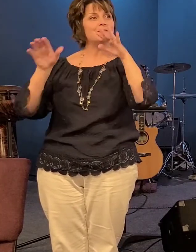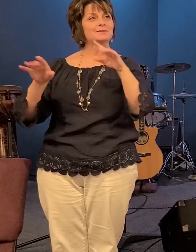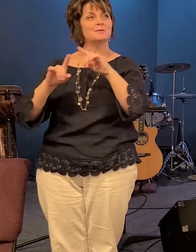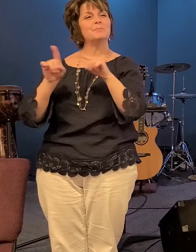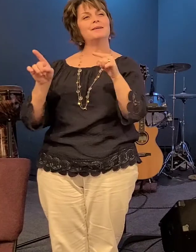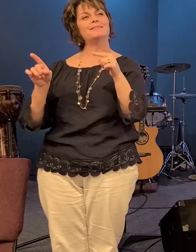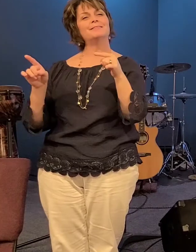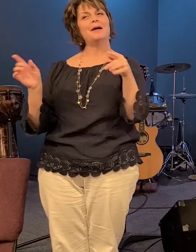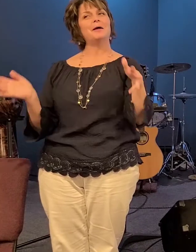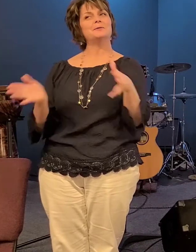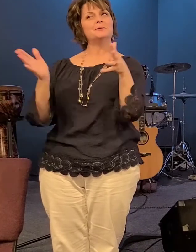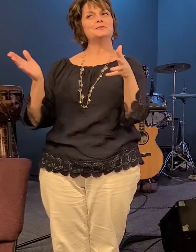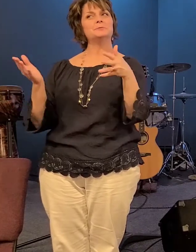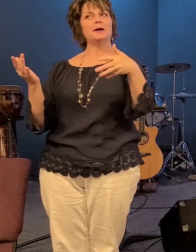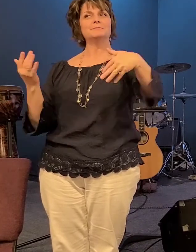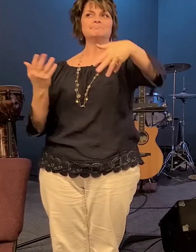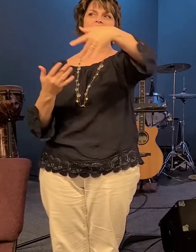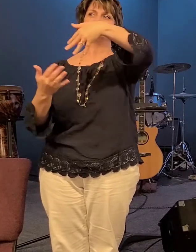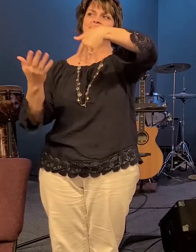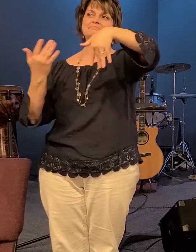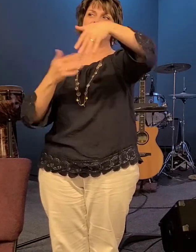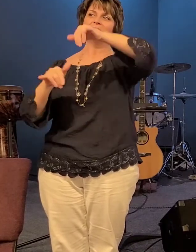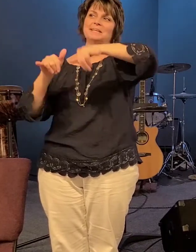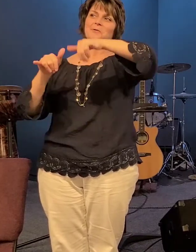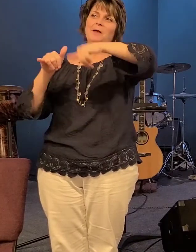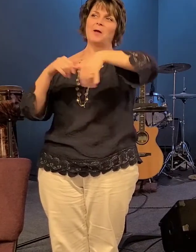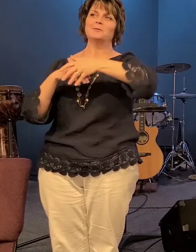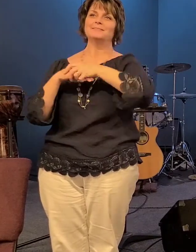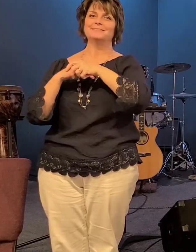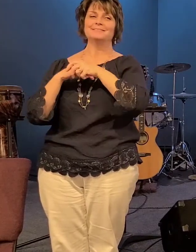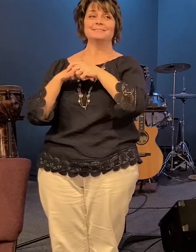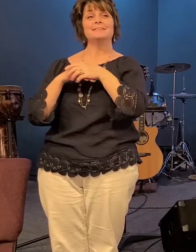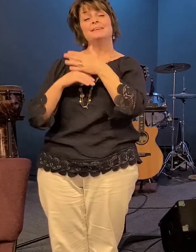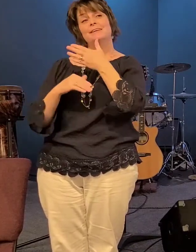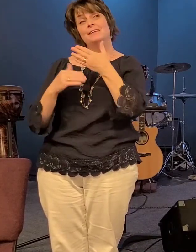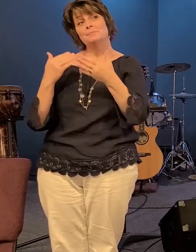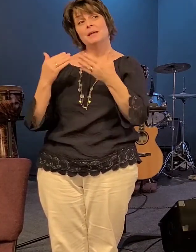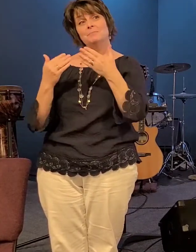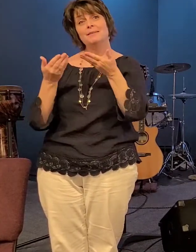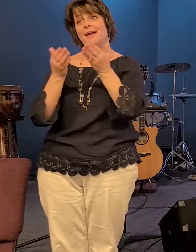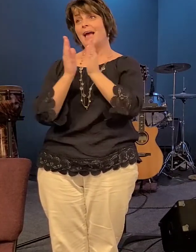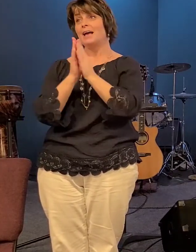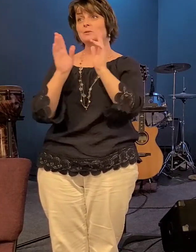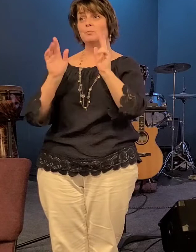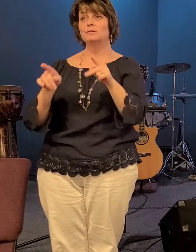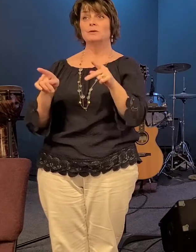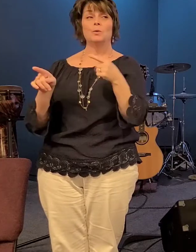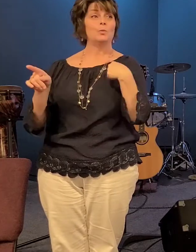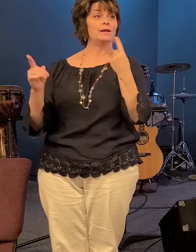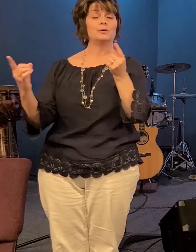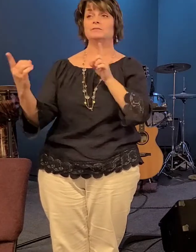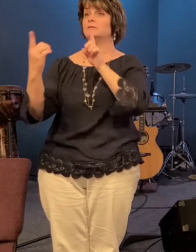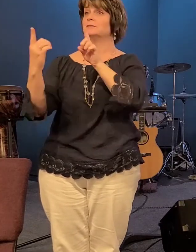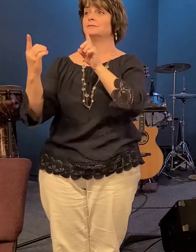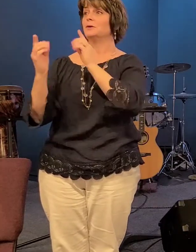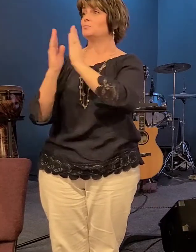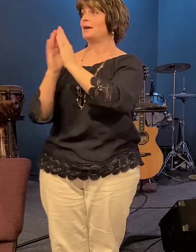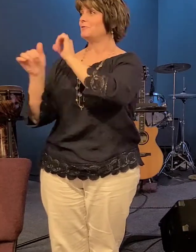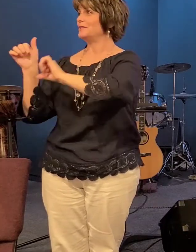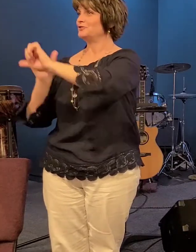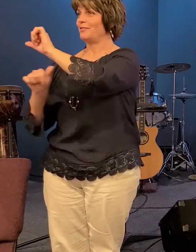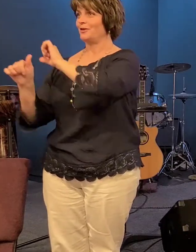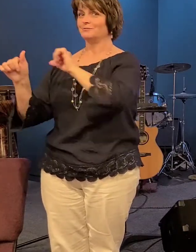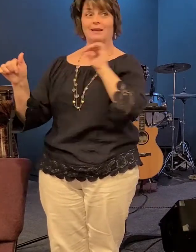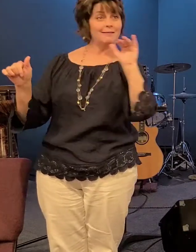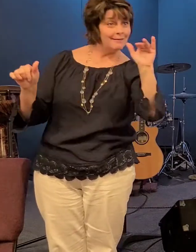encourage you to stick around in and maybe get someone to pray maybe we can just pray for each other just just while